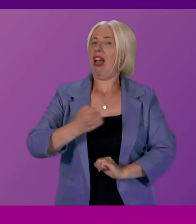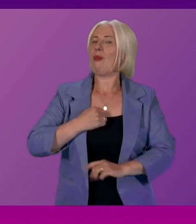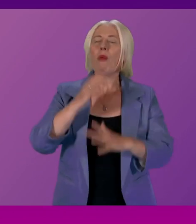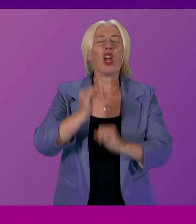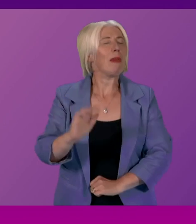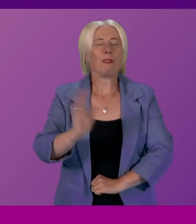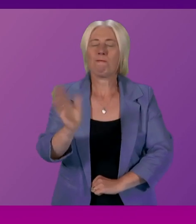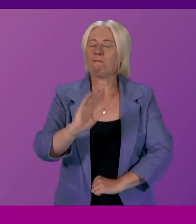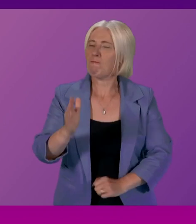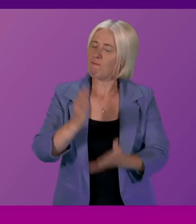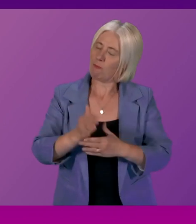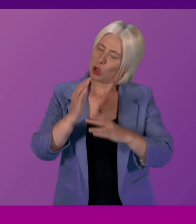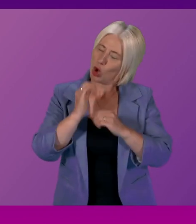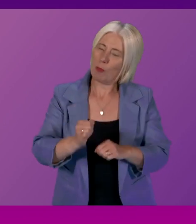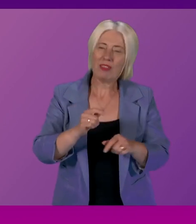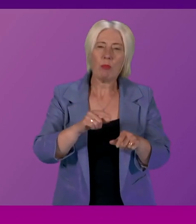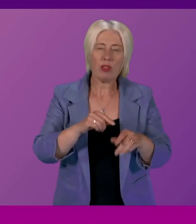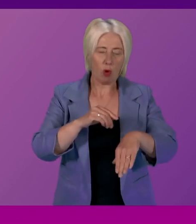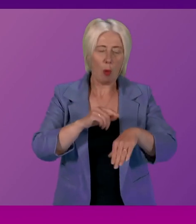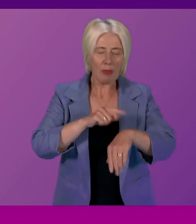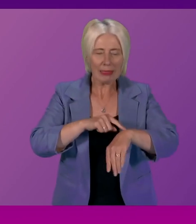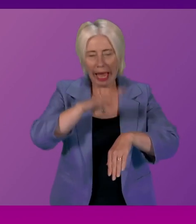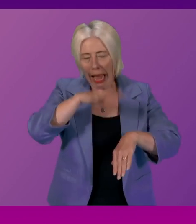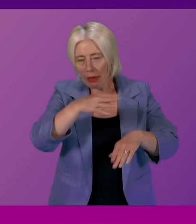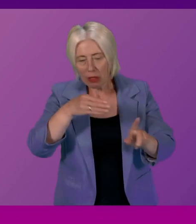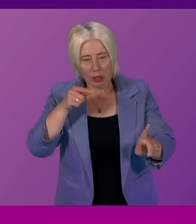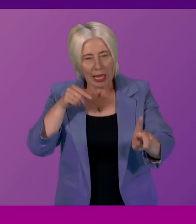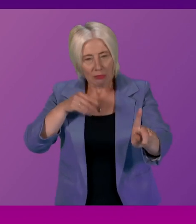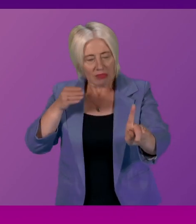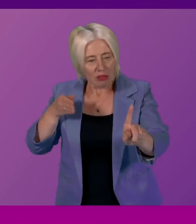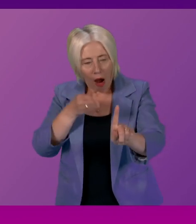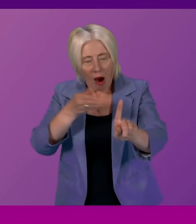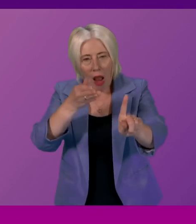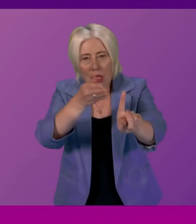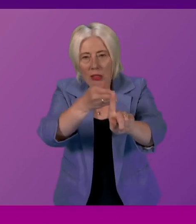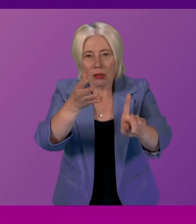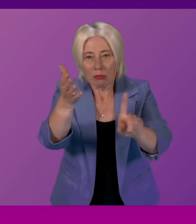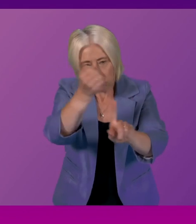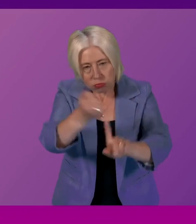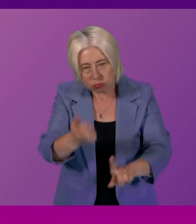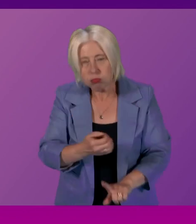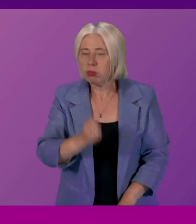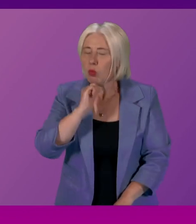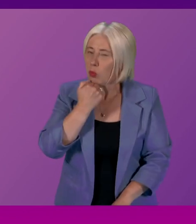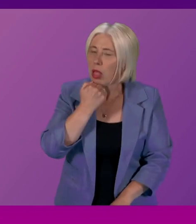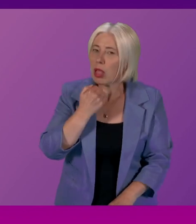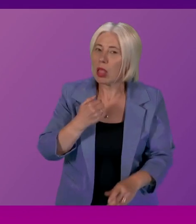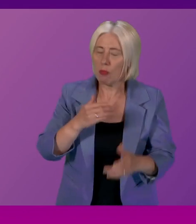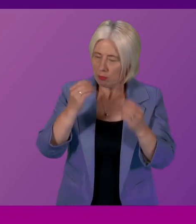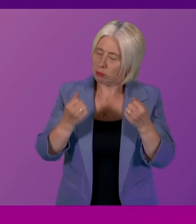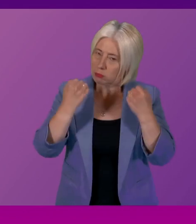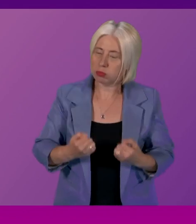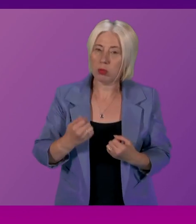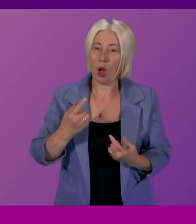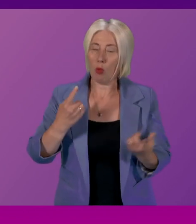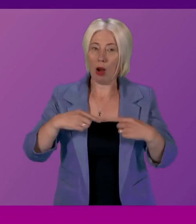to the various different timetables and milestones that we have to meet our interim targets. I want us to be seen